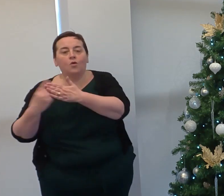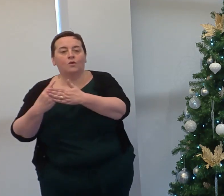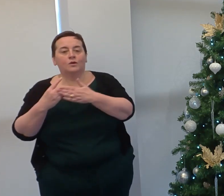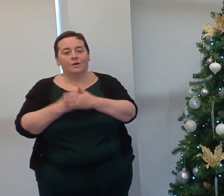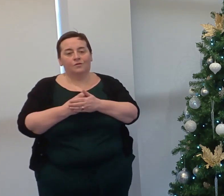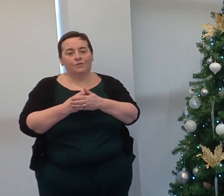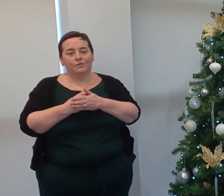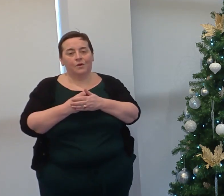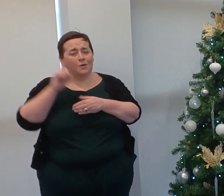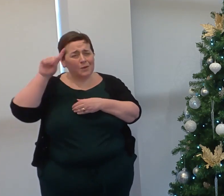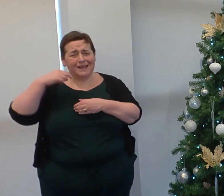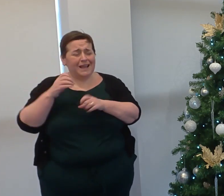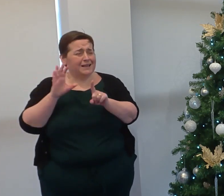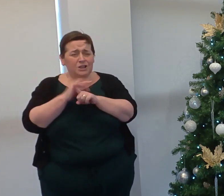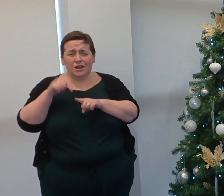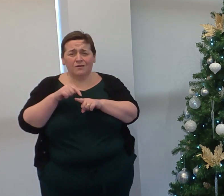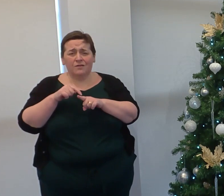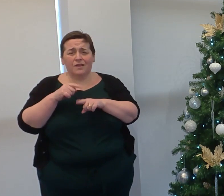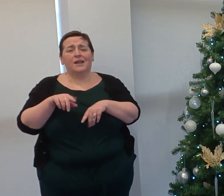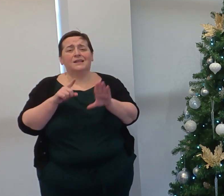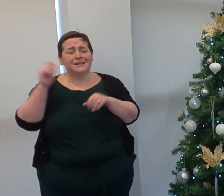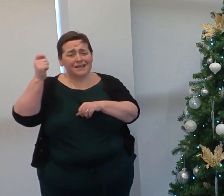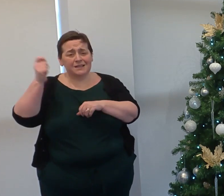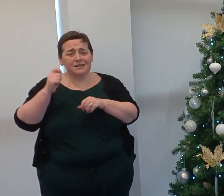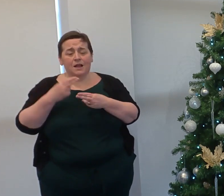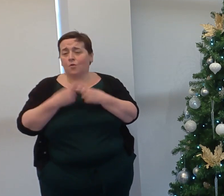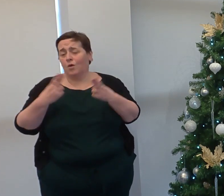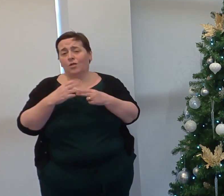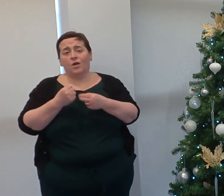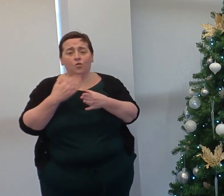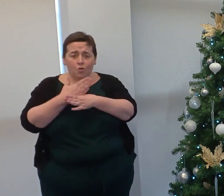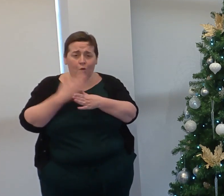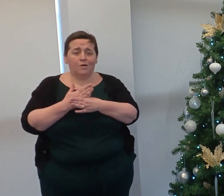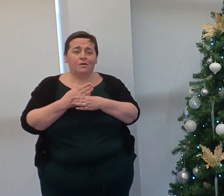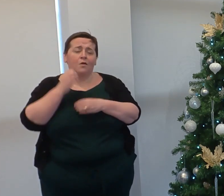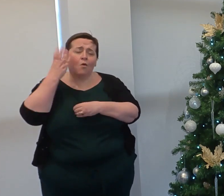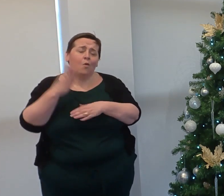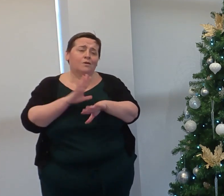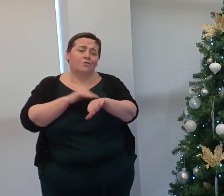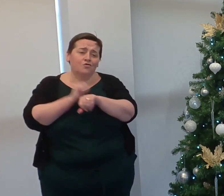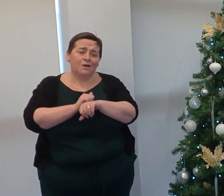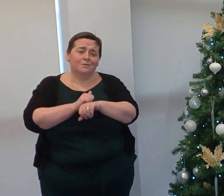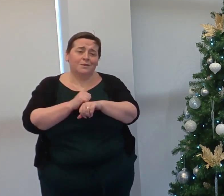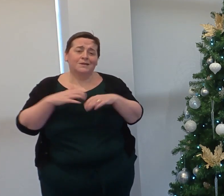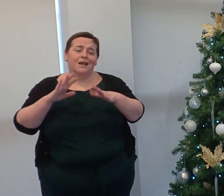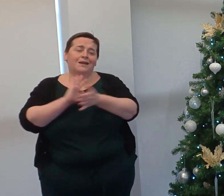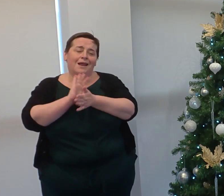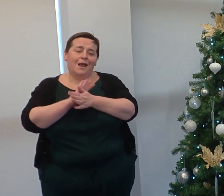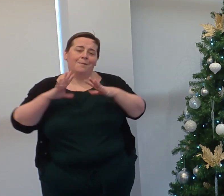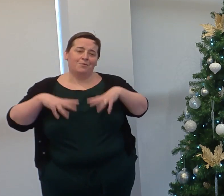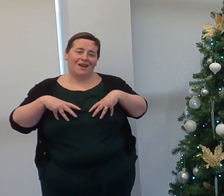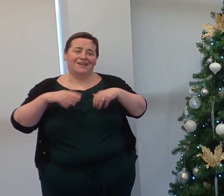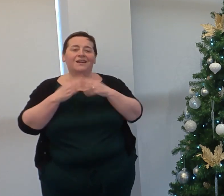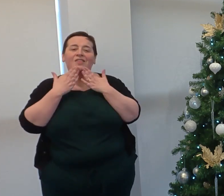not achieved this in 2021 successes without you. Have a wonderful Christmas and a well-deserved break. Thank you.